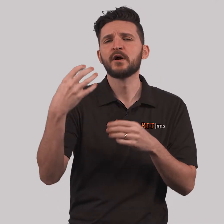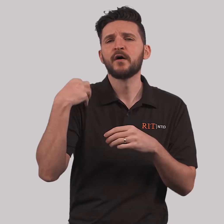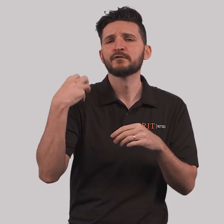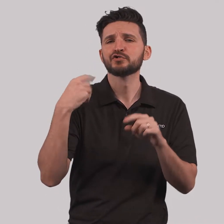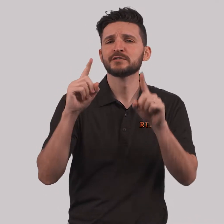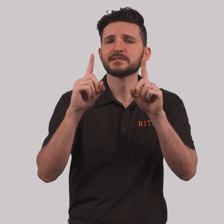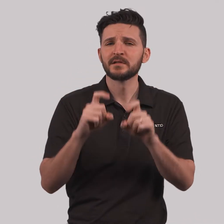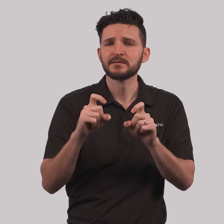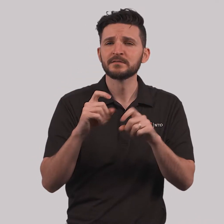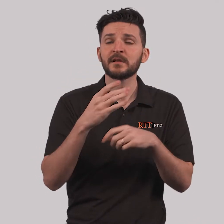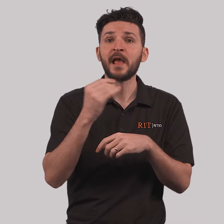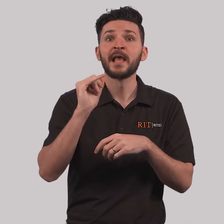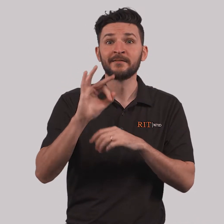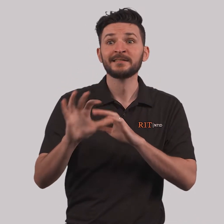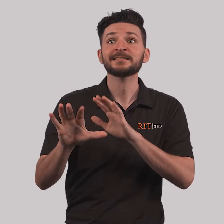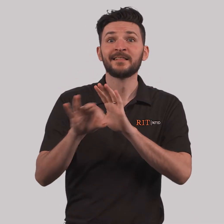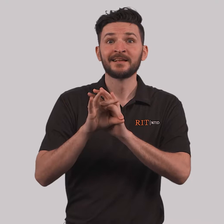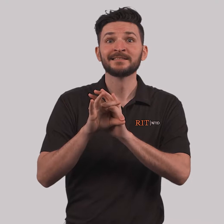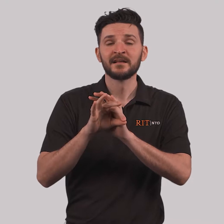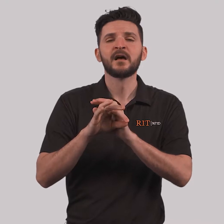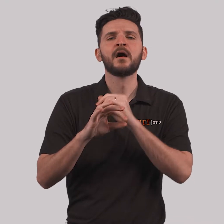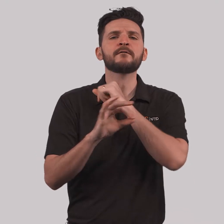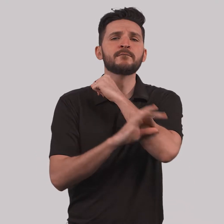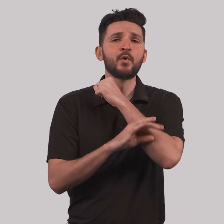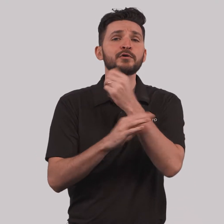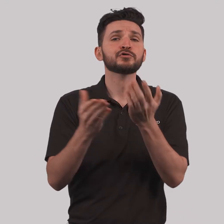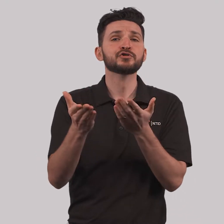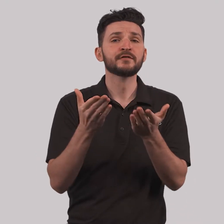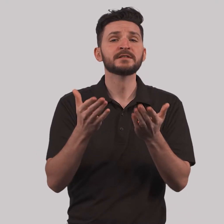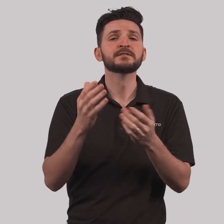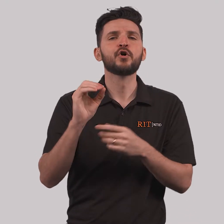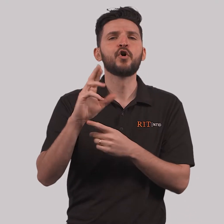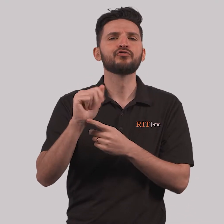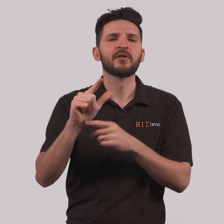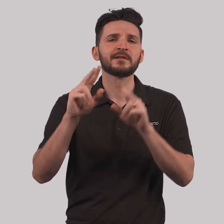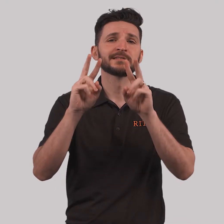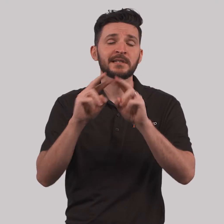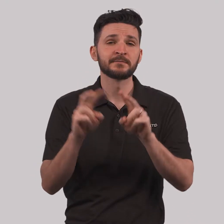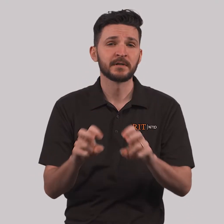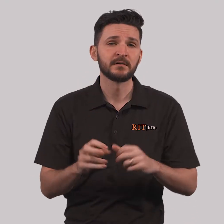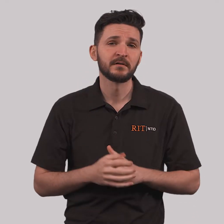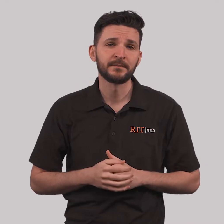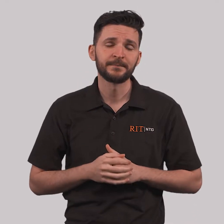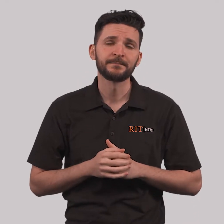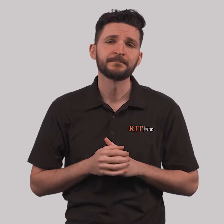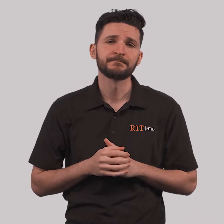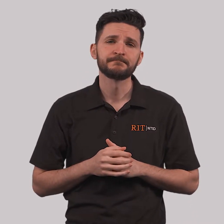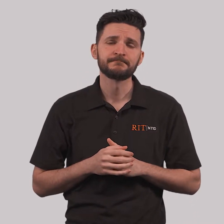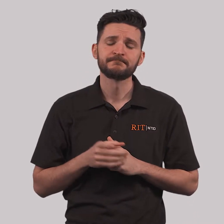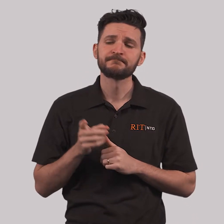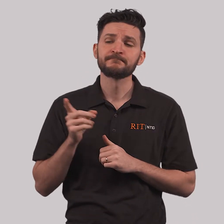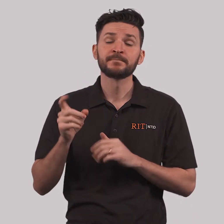Foreign Service Officer test and, if selected, a Foreign Service Oral Assessment.